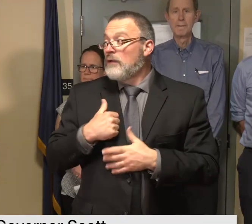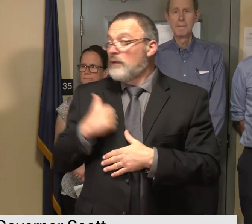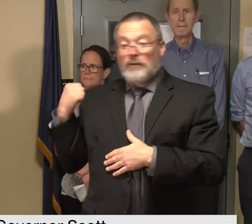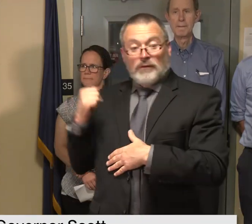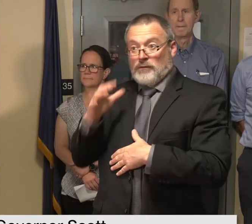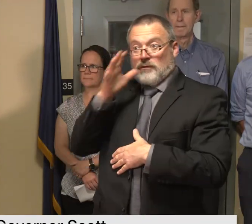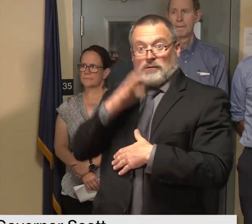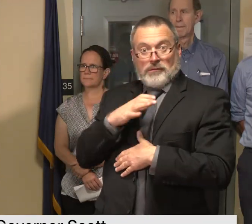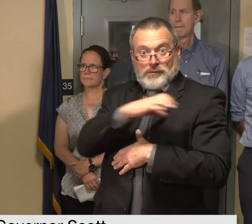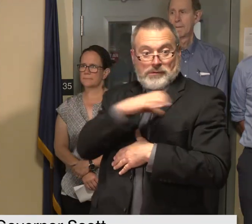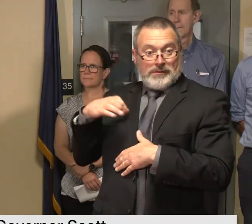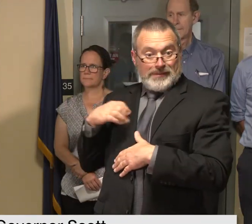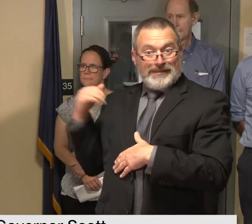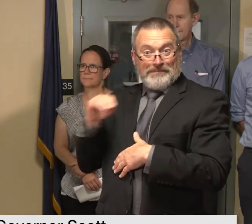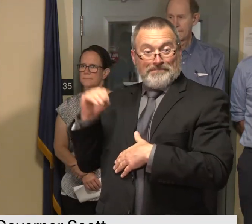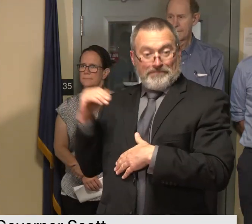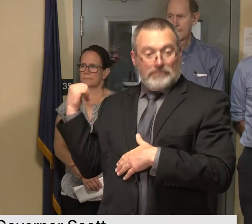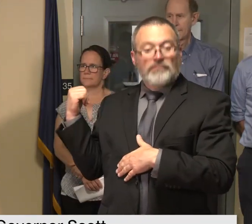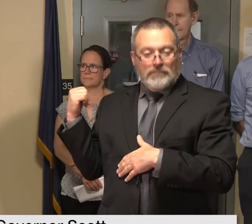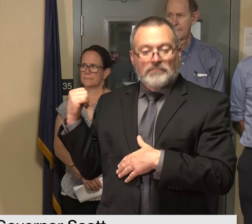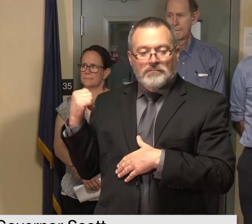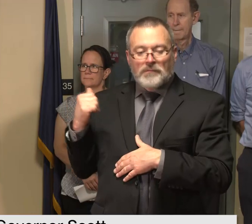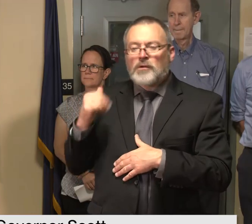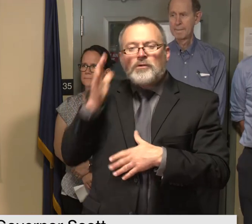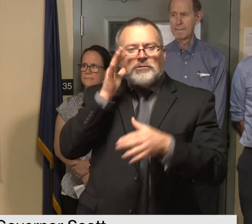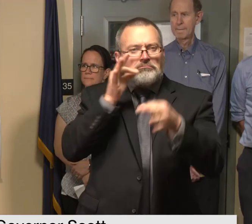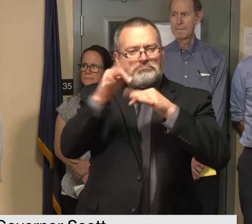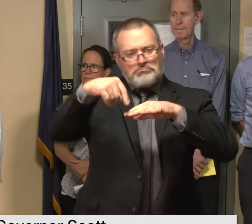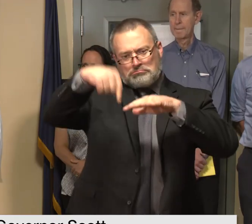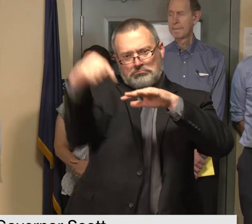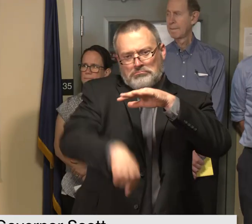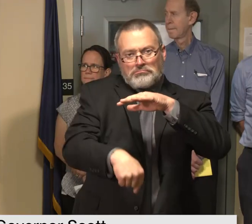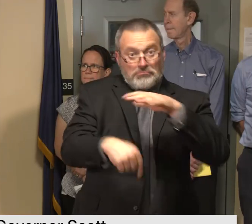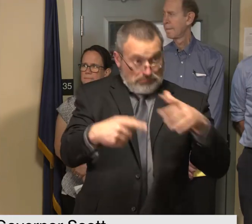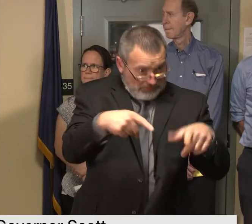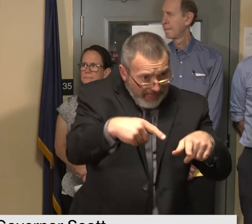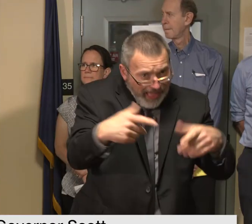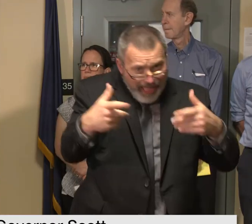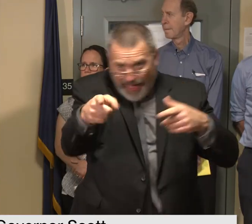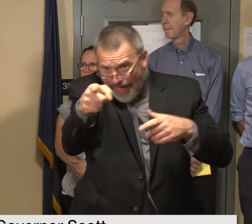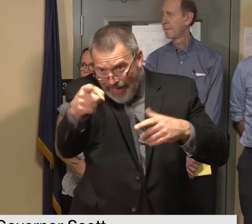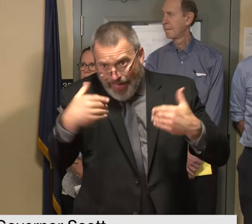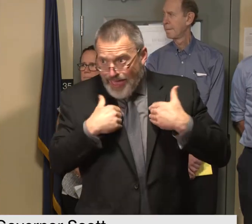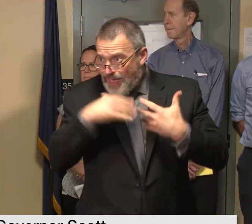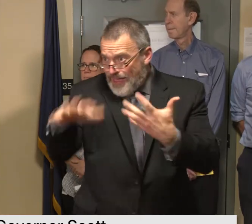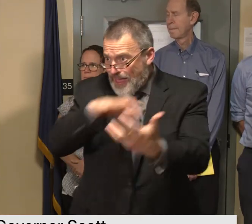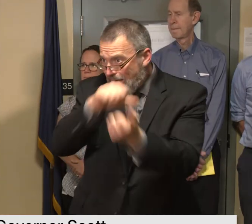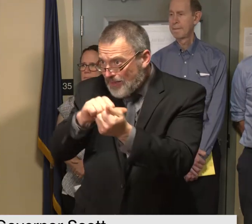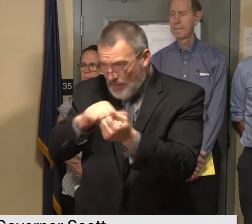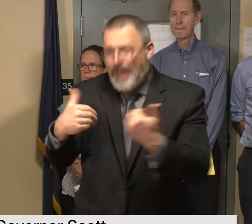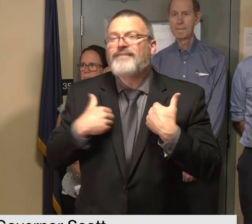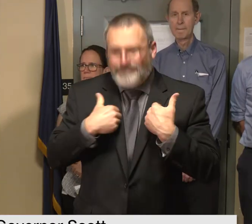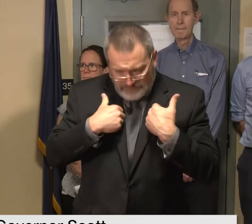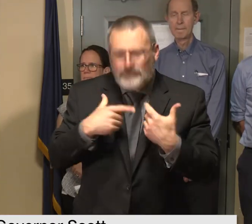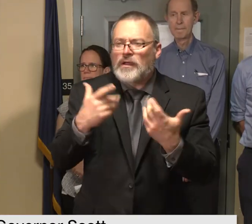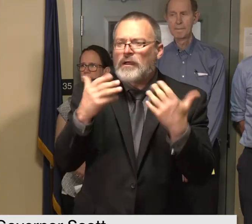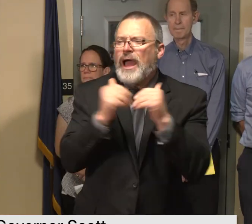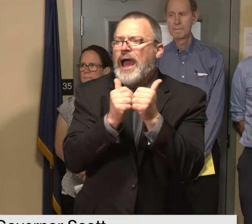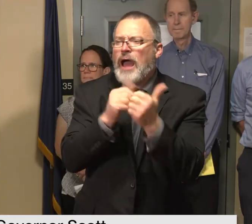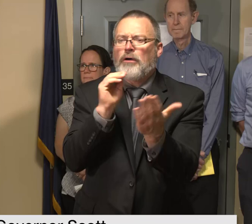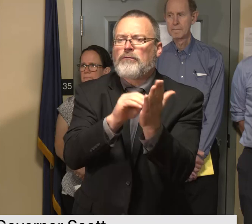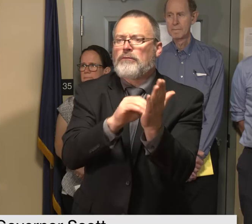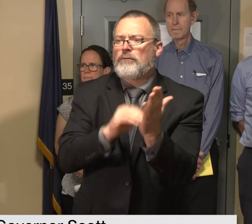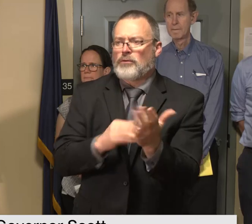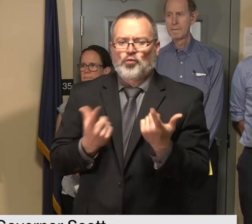regarding documented damage cleaning out homes and yards disposing of debris and where to find help and